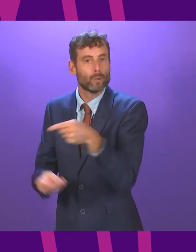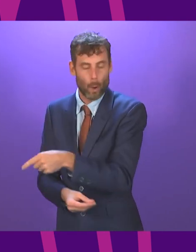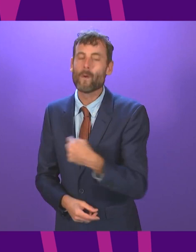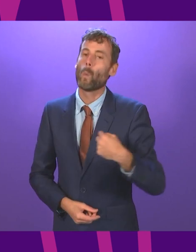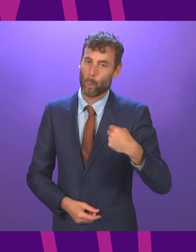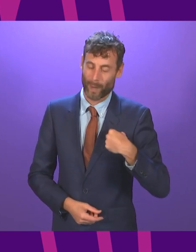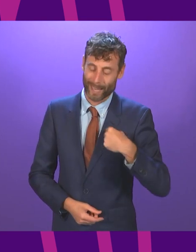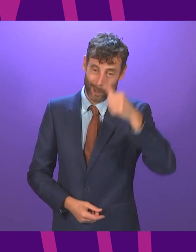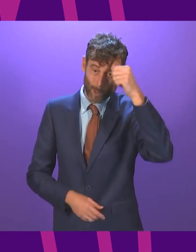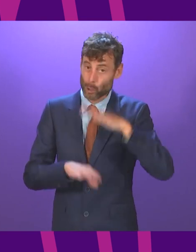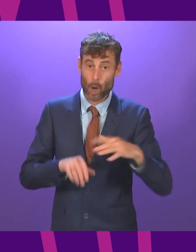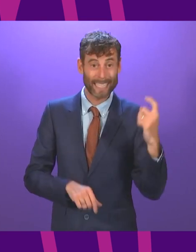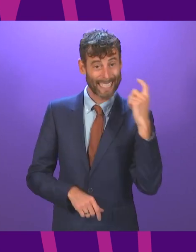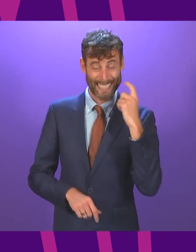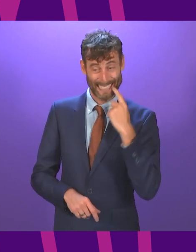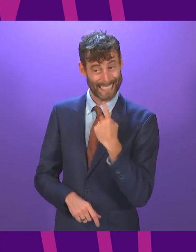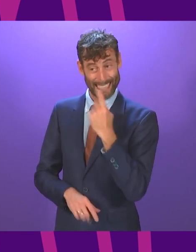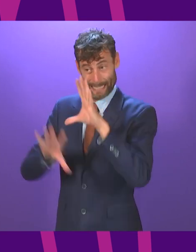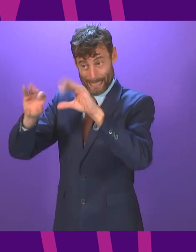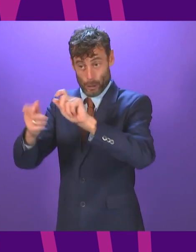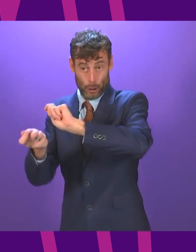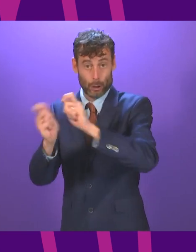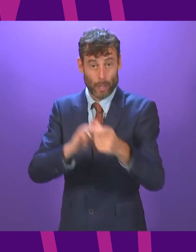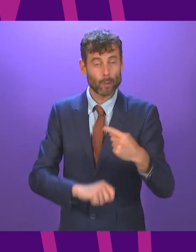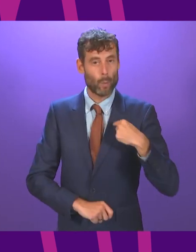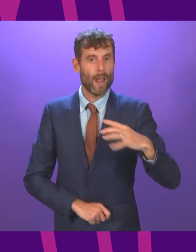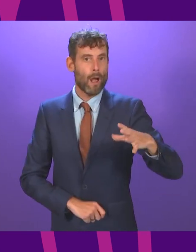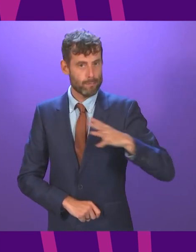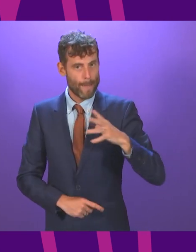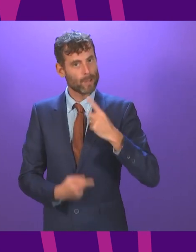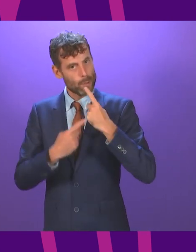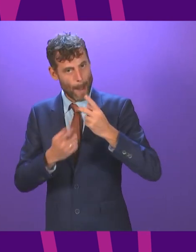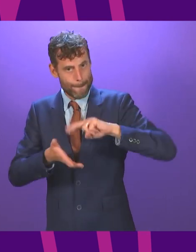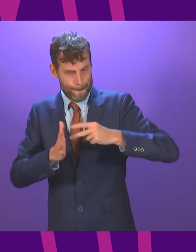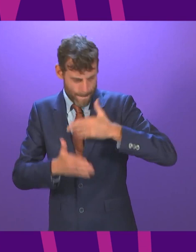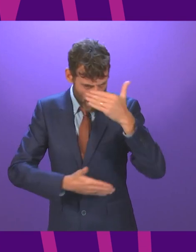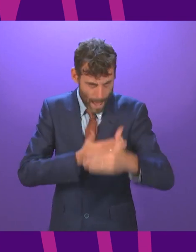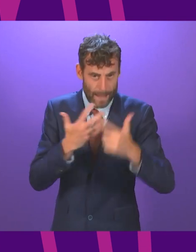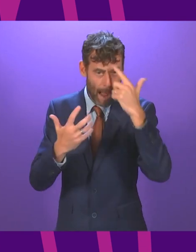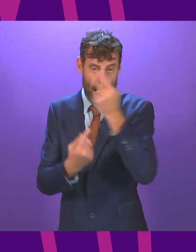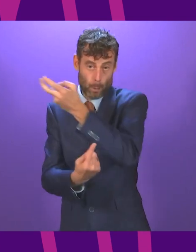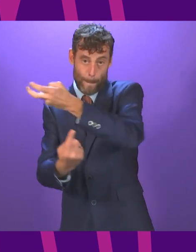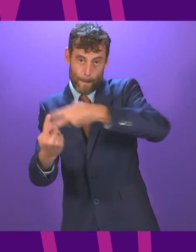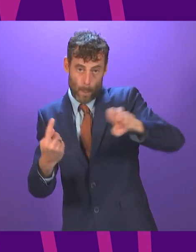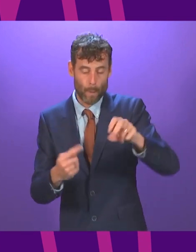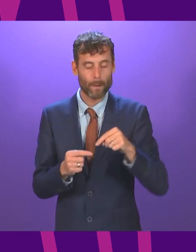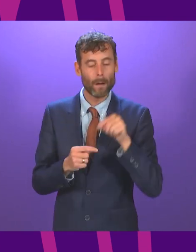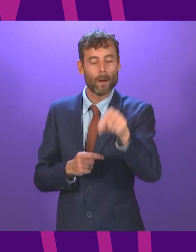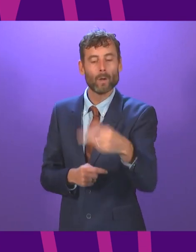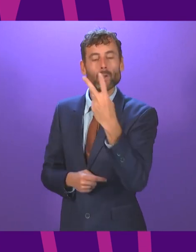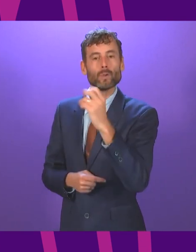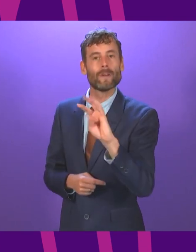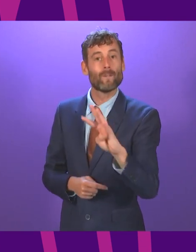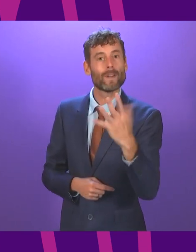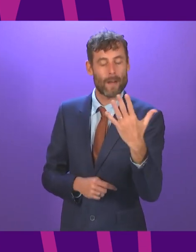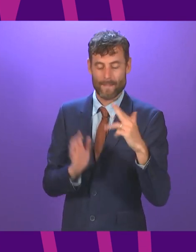leadership to make sure that this country meets its targets on climate change, that it transitions to net zero by 2045 and that we take